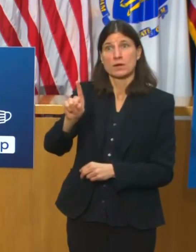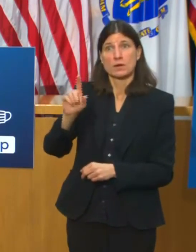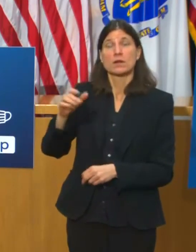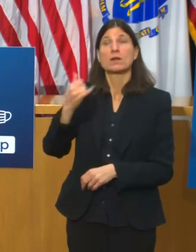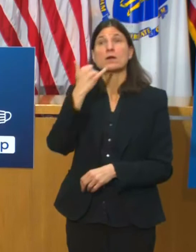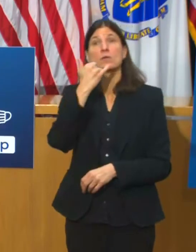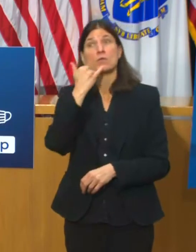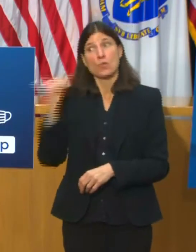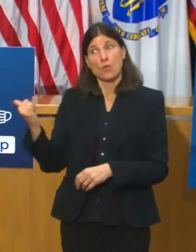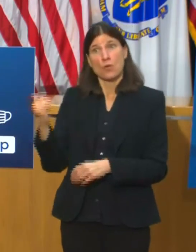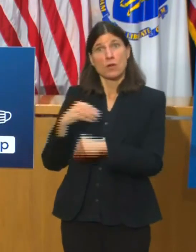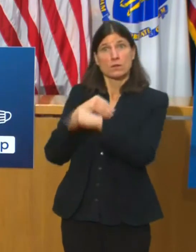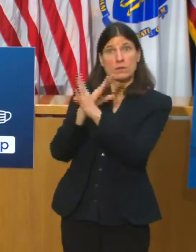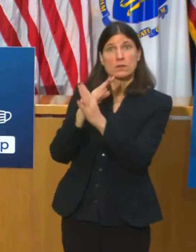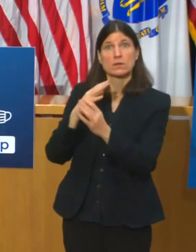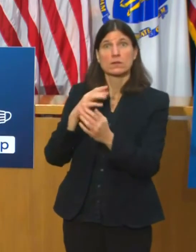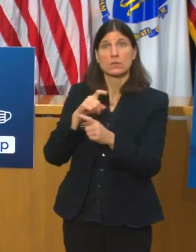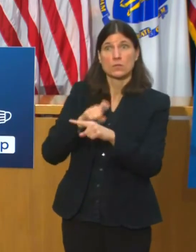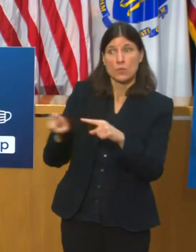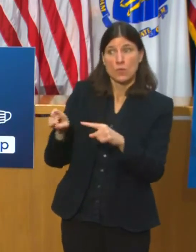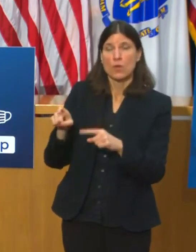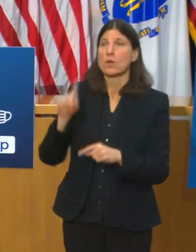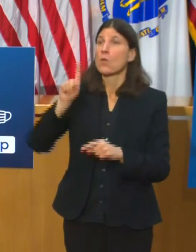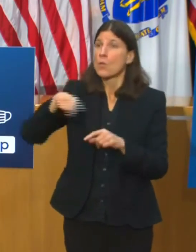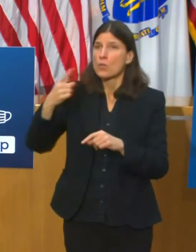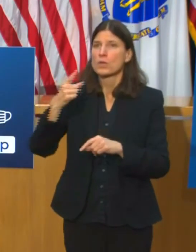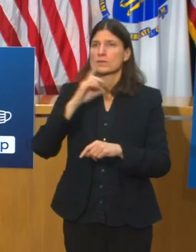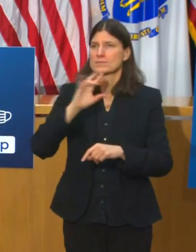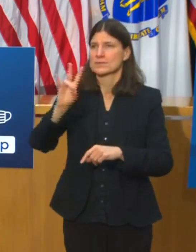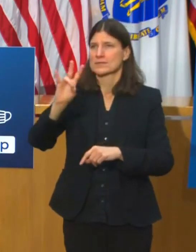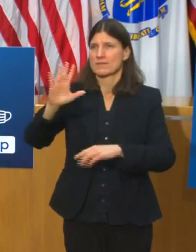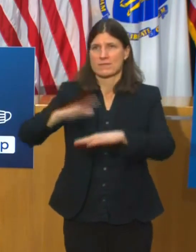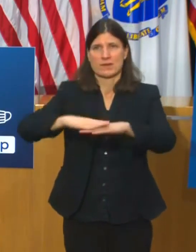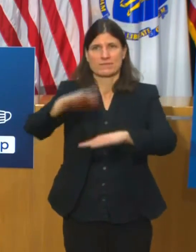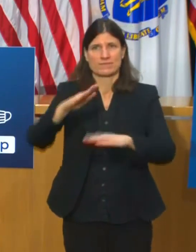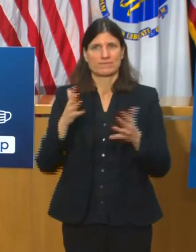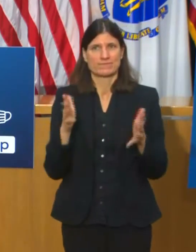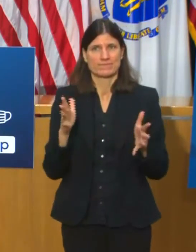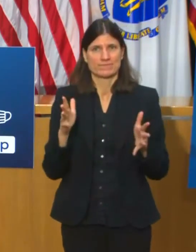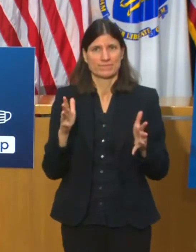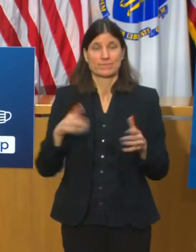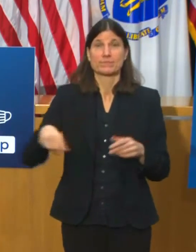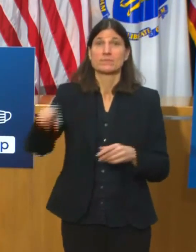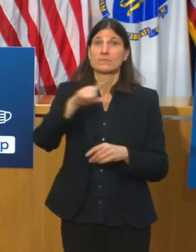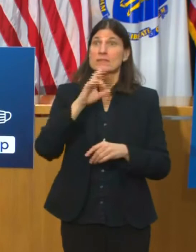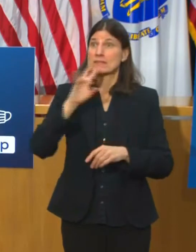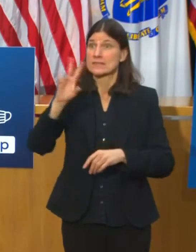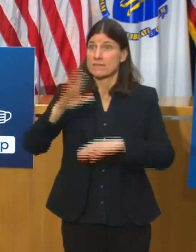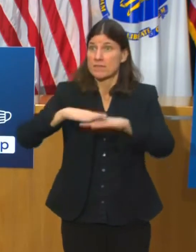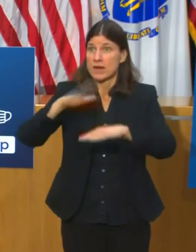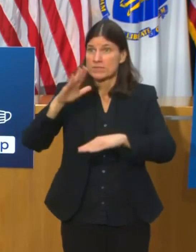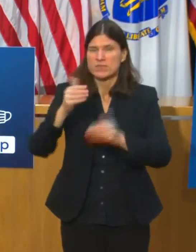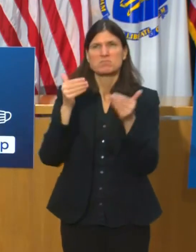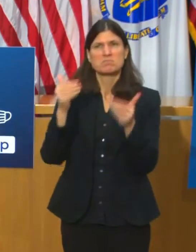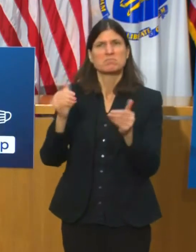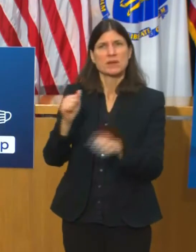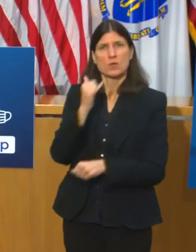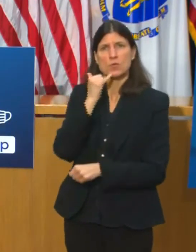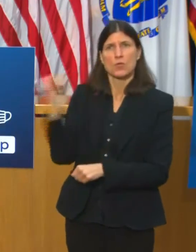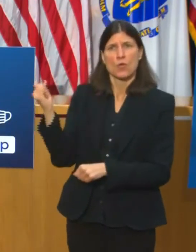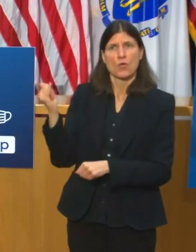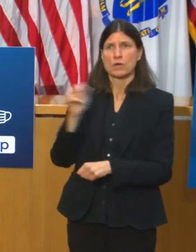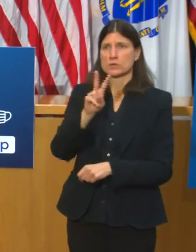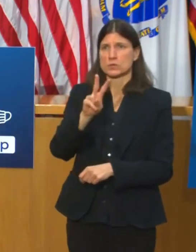launched. The line can be accessed by calling 211 and it's immediately available in English and Spanish.